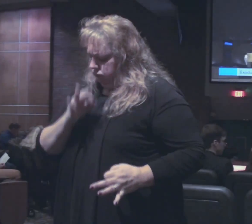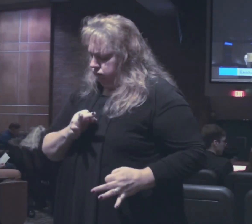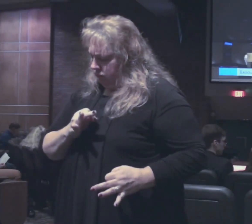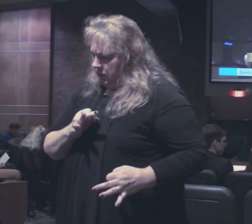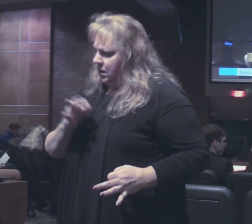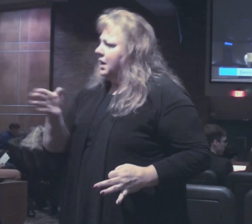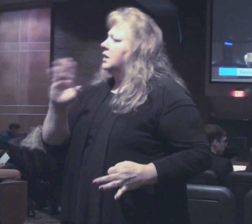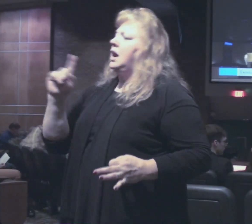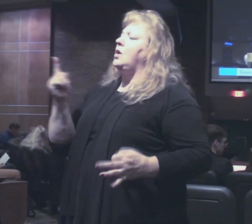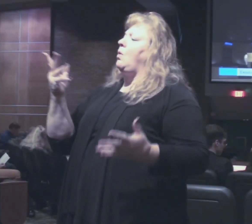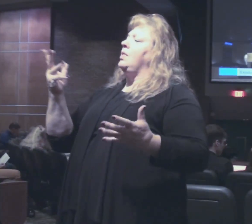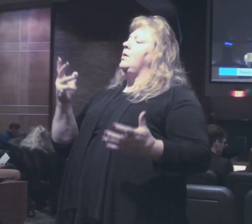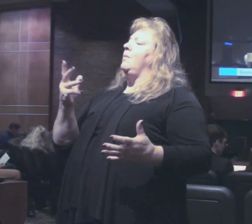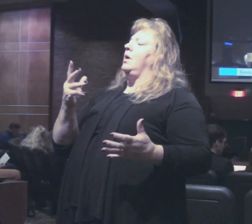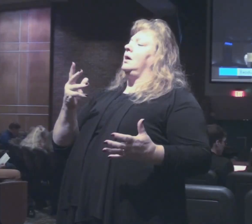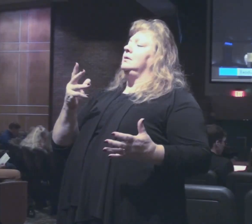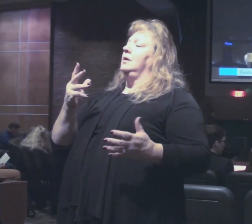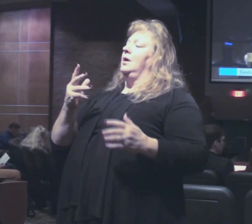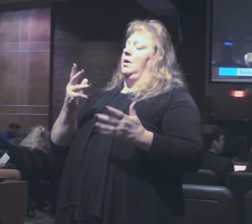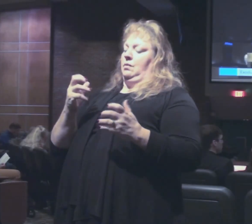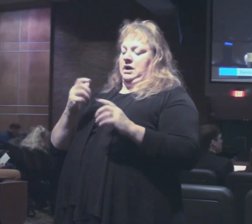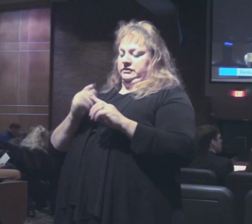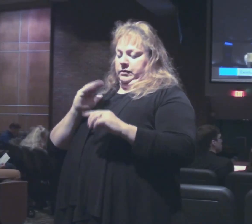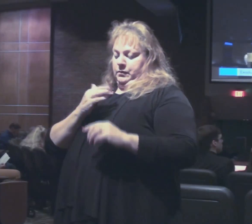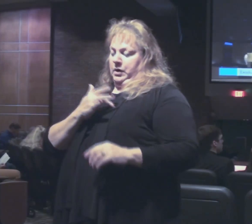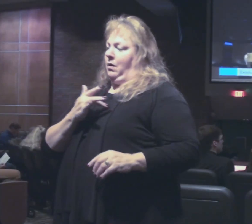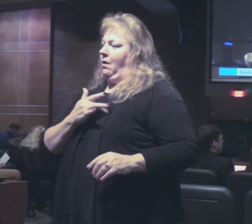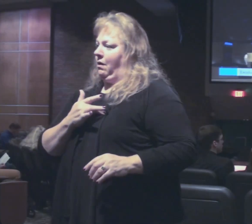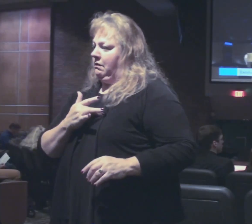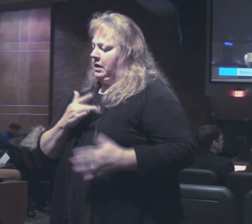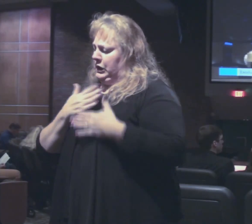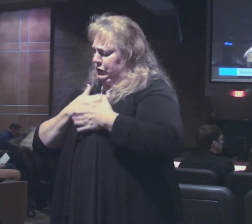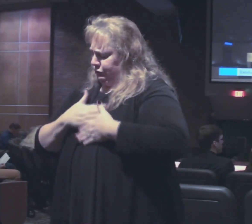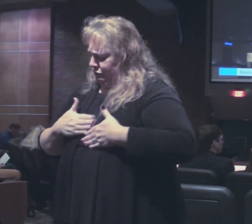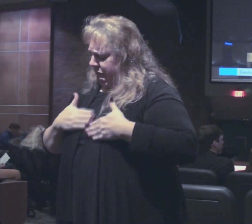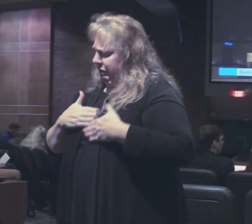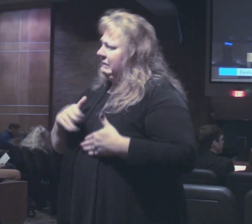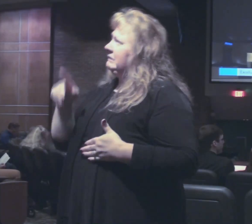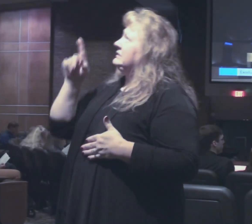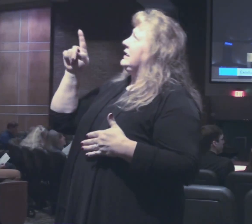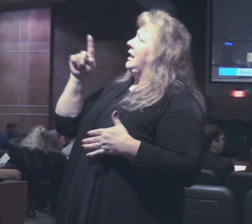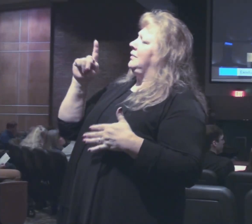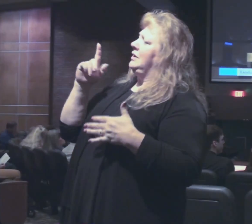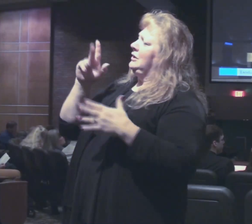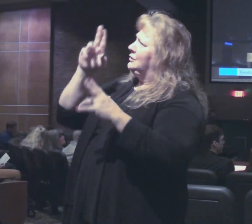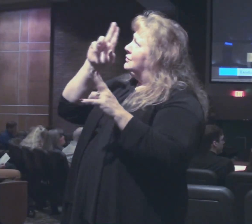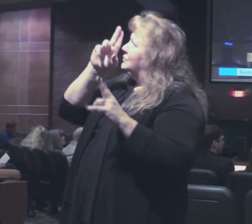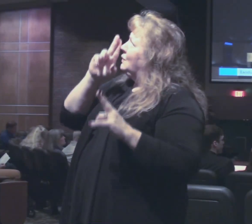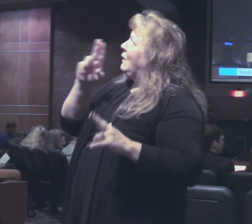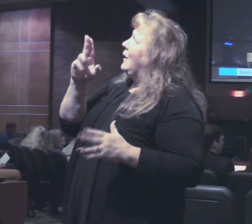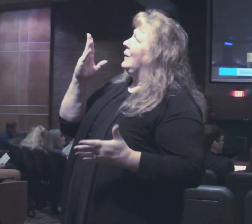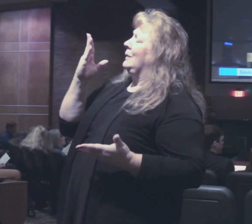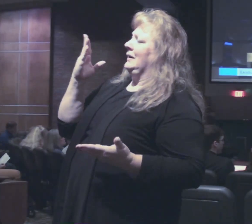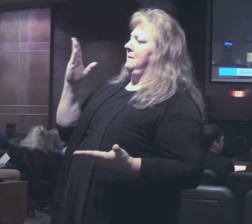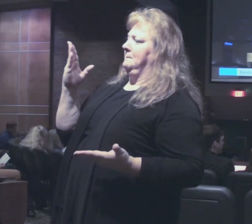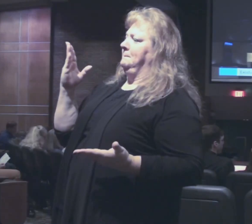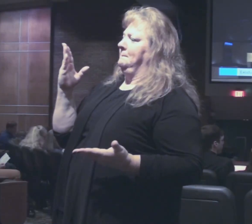God only wants would come from our hearts of a desire to please him, a desire to honor him,